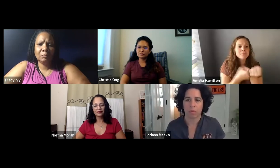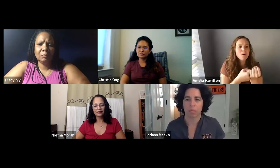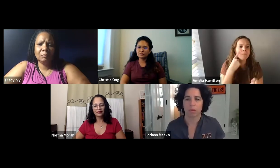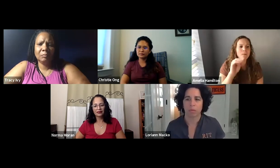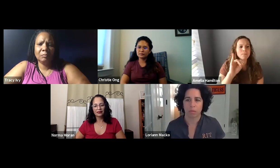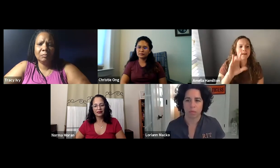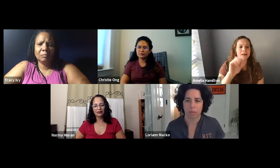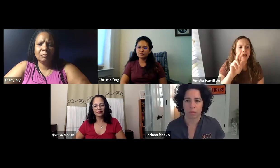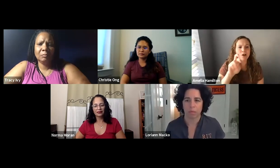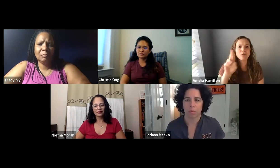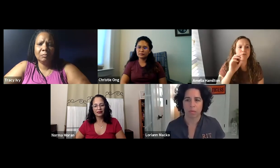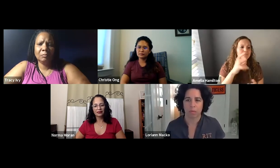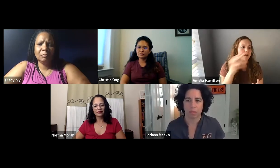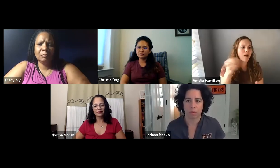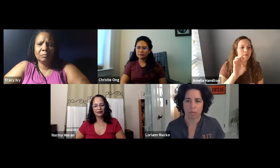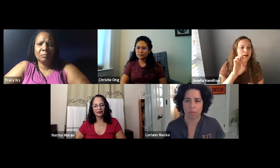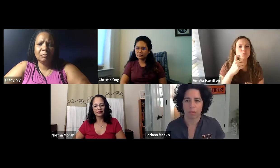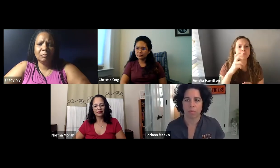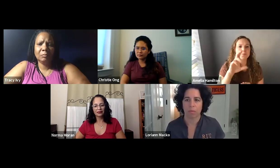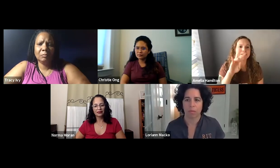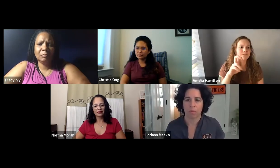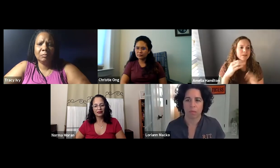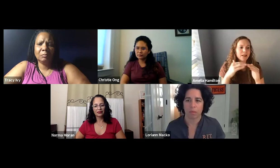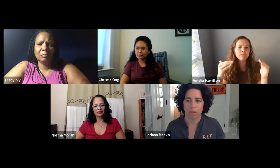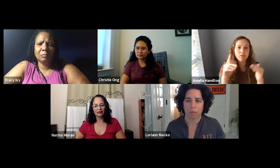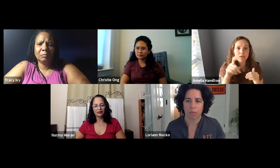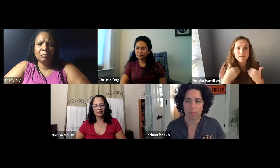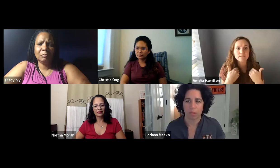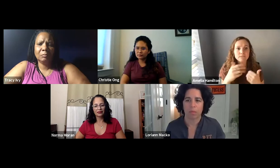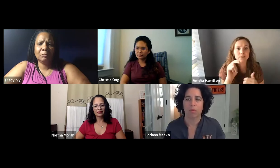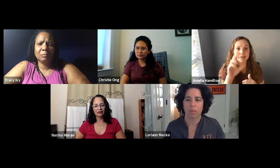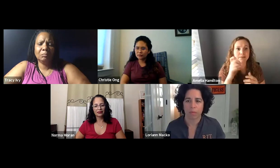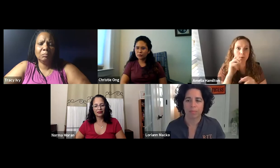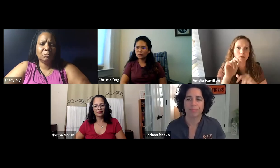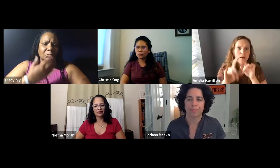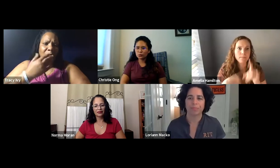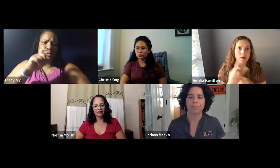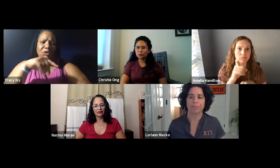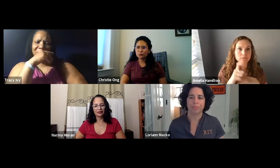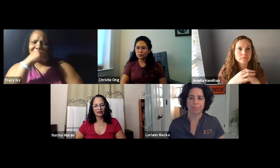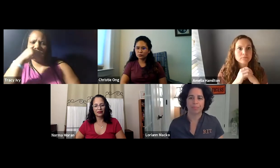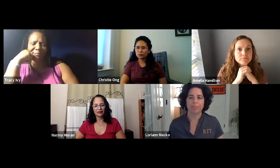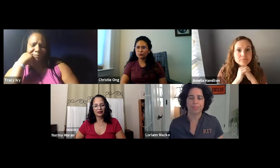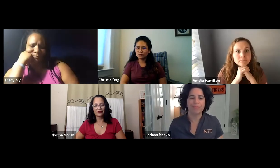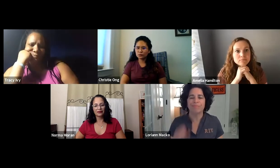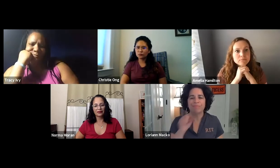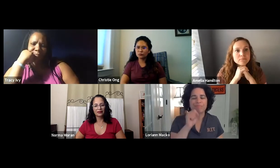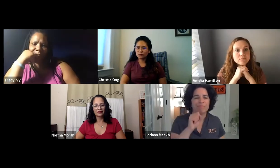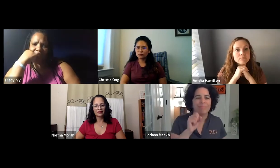someone expect if they do reach out to NCE? And do they have things at the executive level or is it all mostly